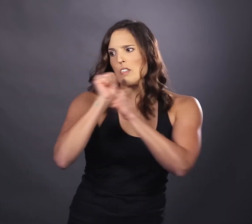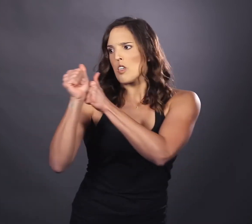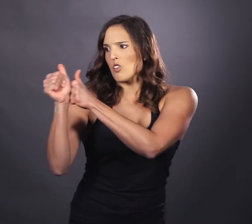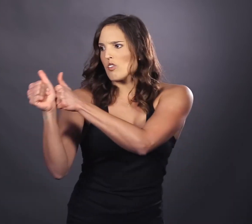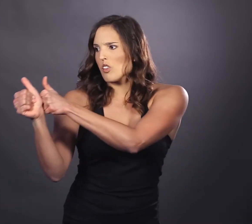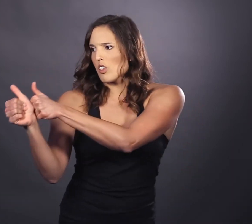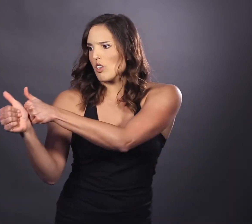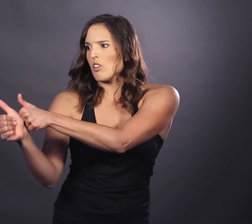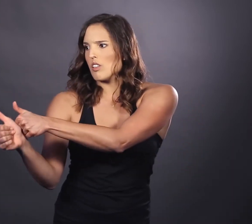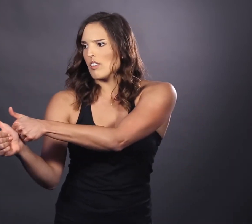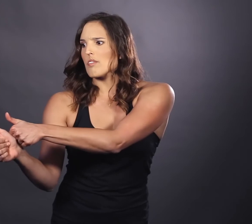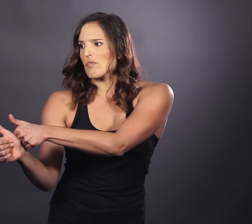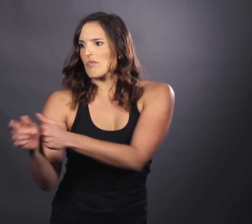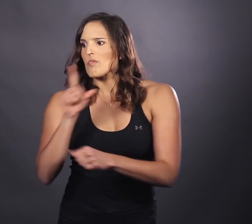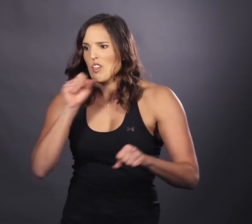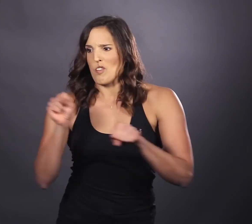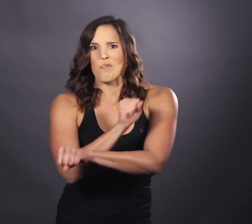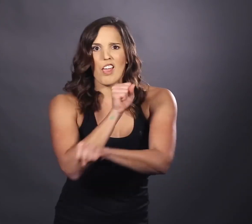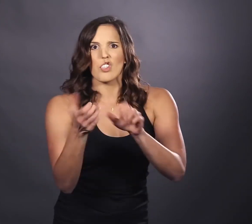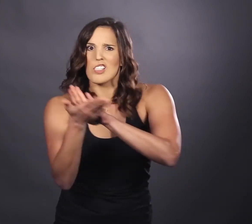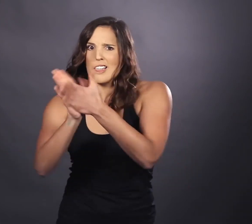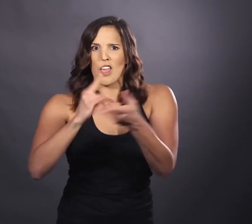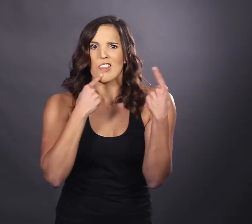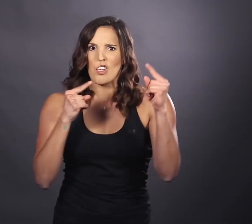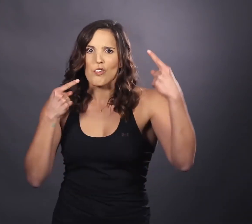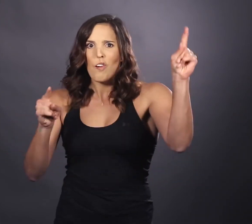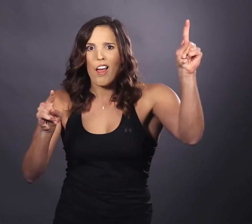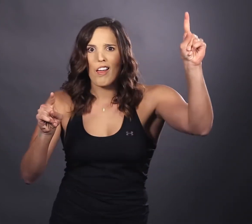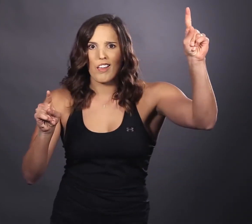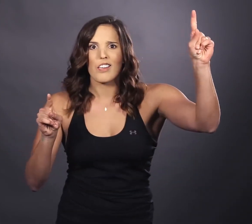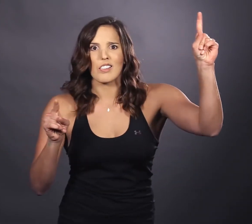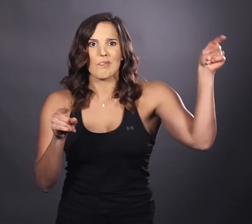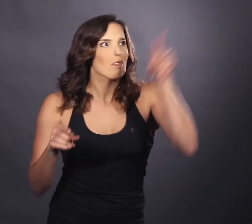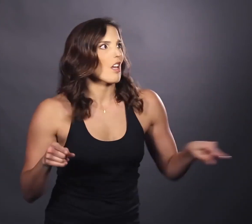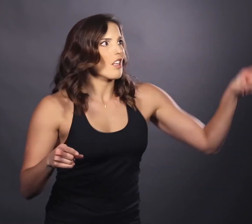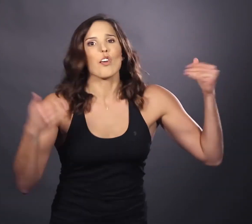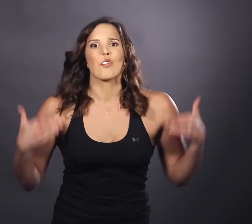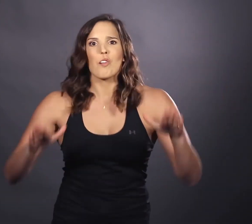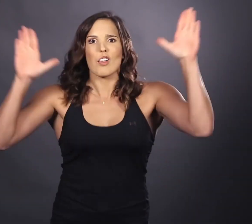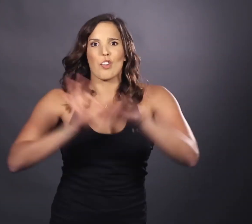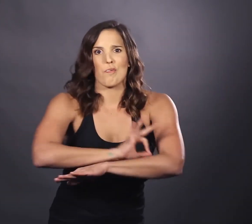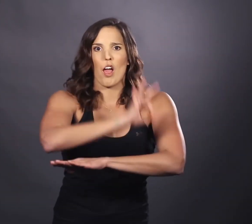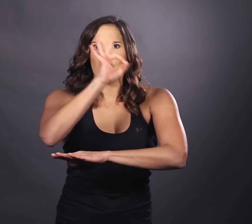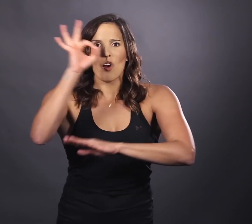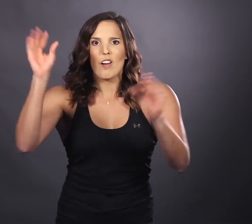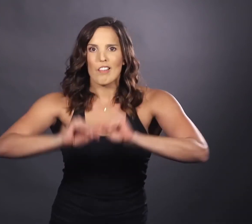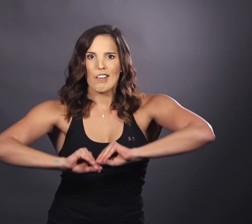will yield for you If we manage to get this right, they'll surrender my early